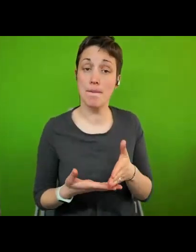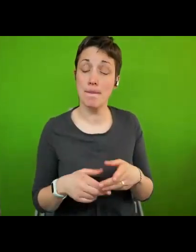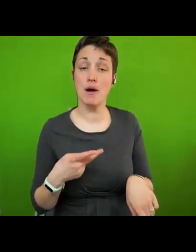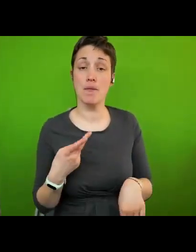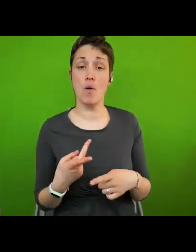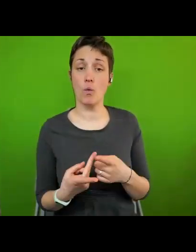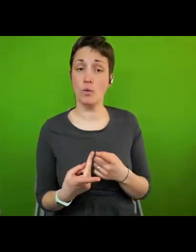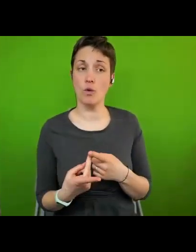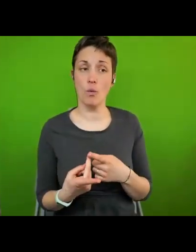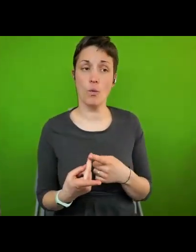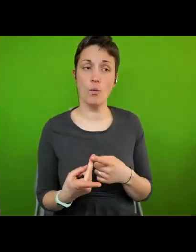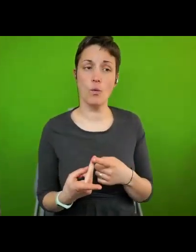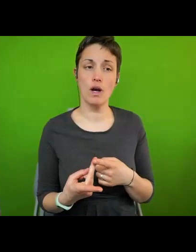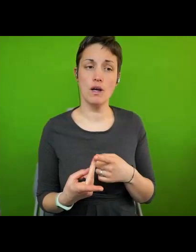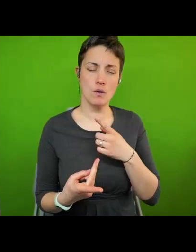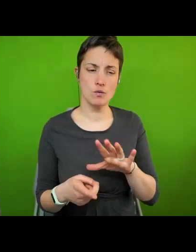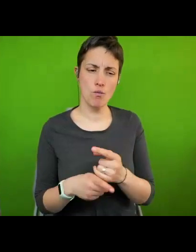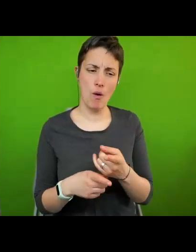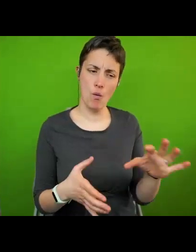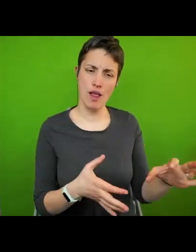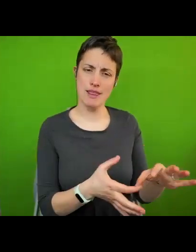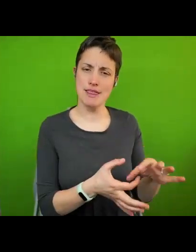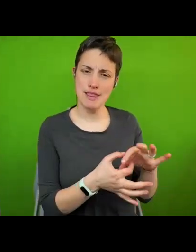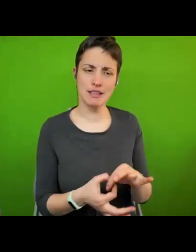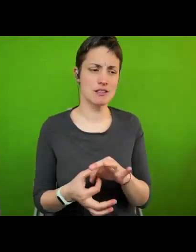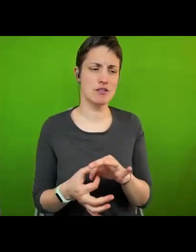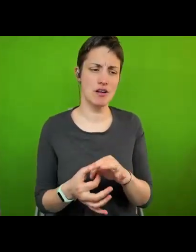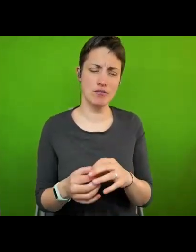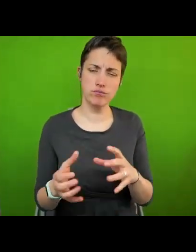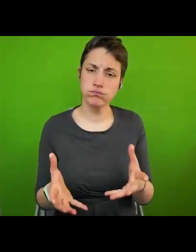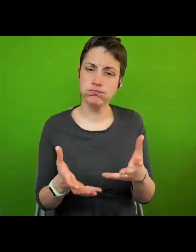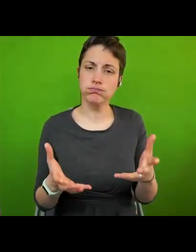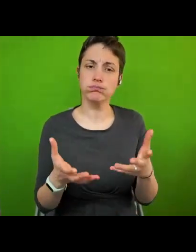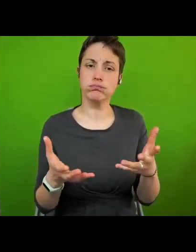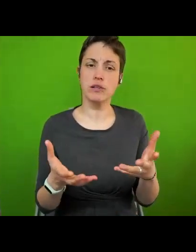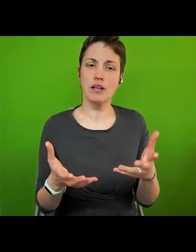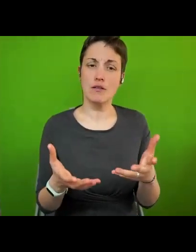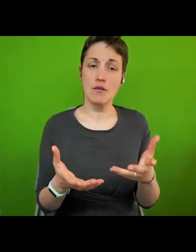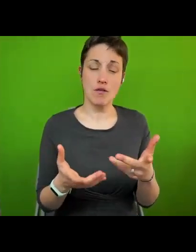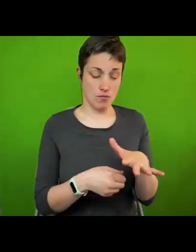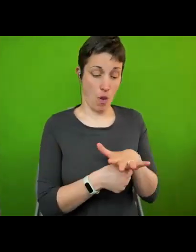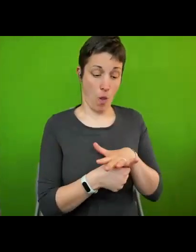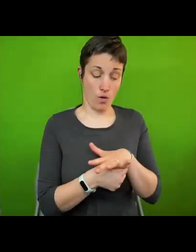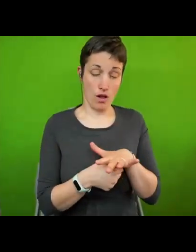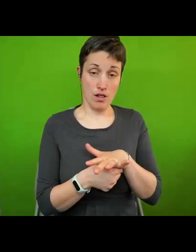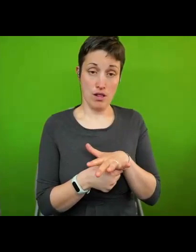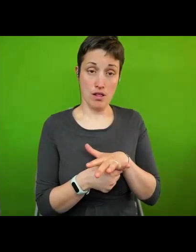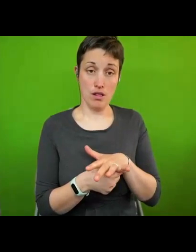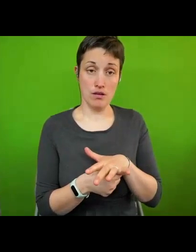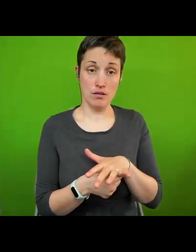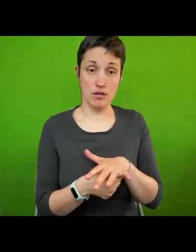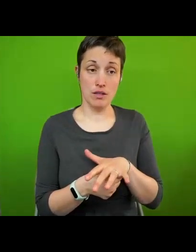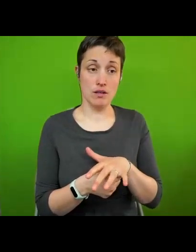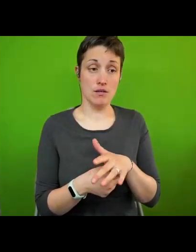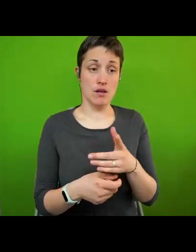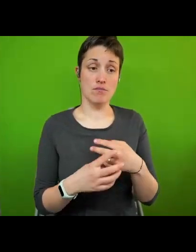to mention the strong links that are increasingly discovered between local human rights concerns and the 23 2030